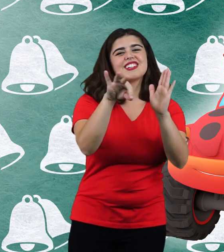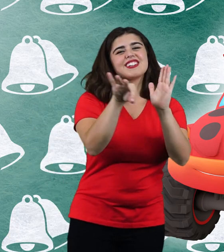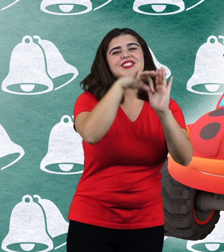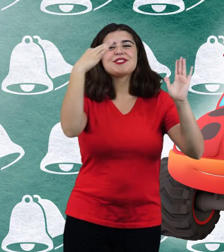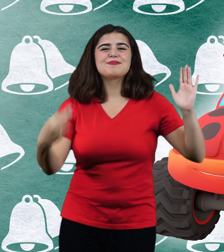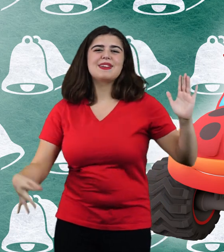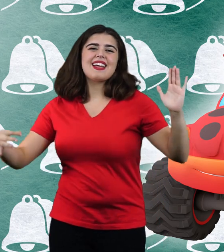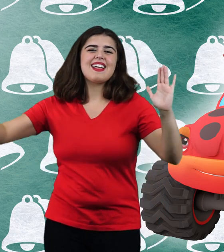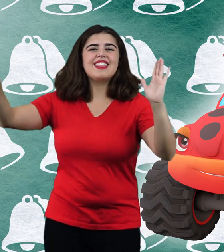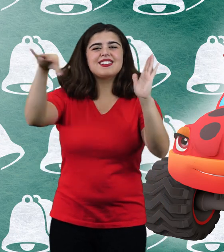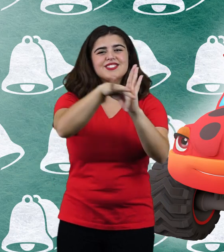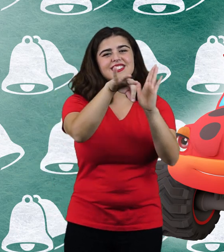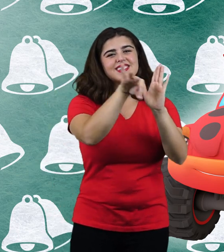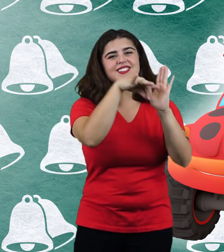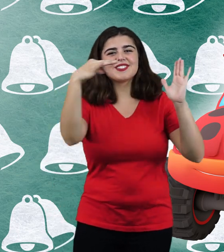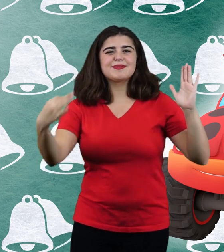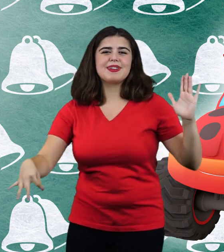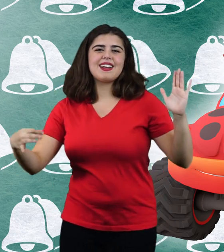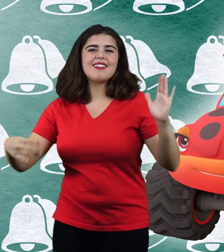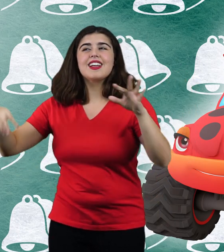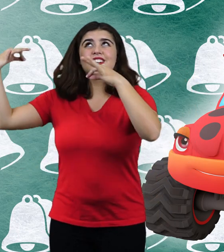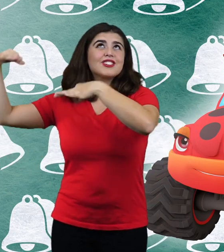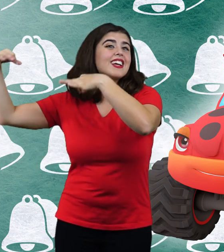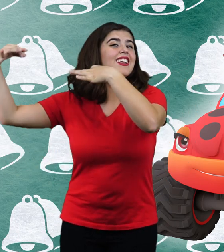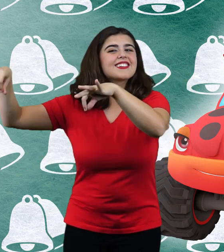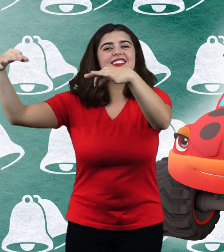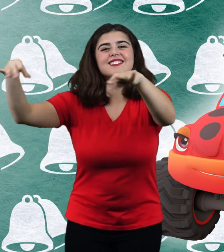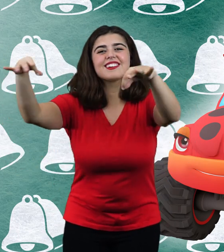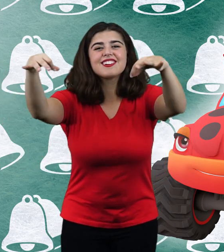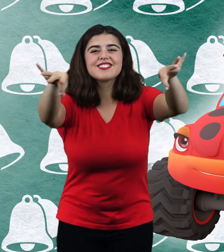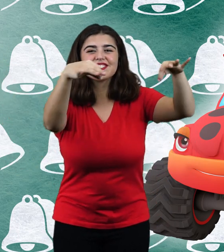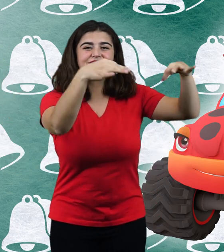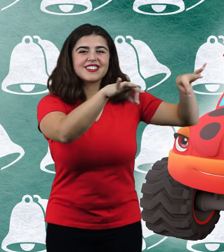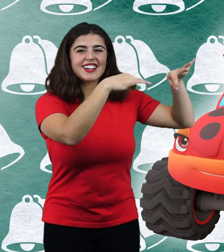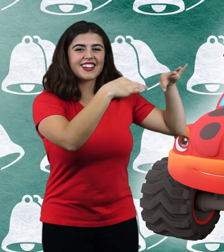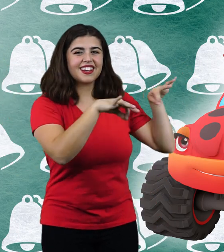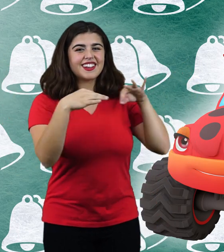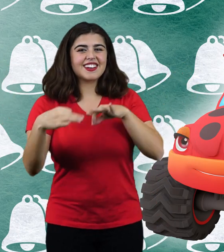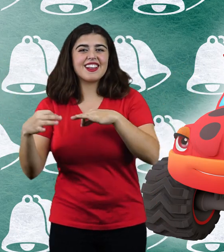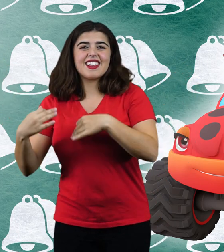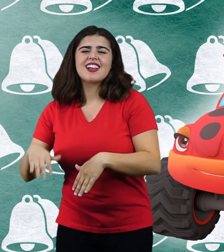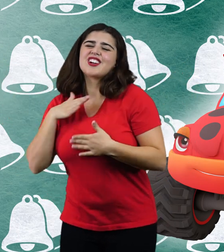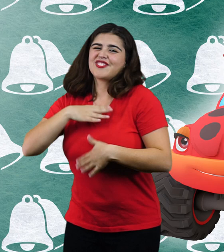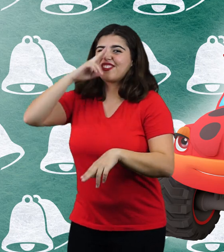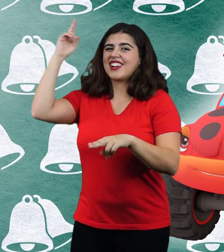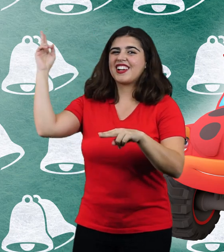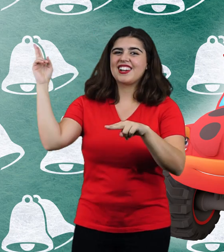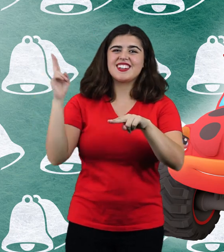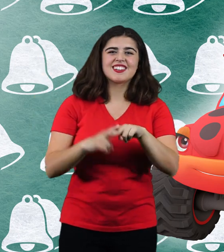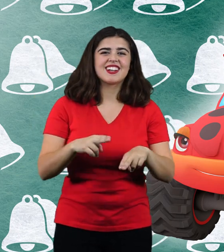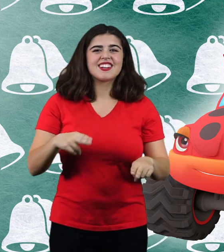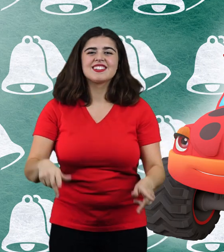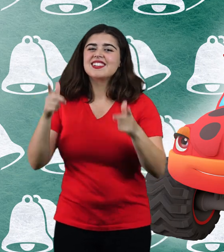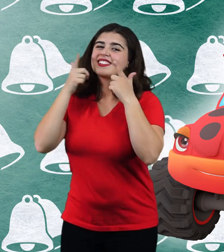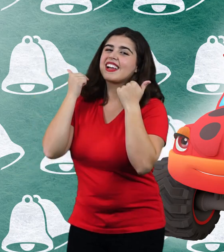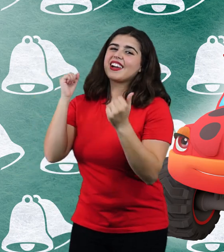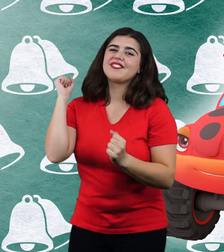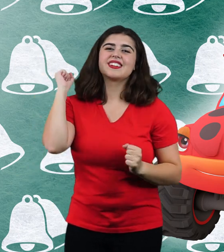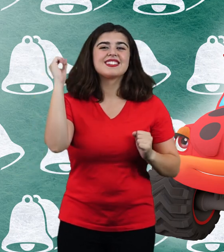jingle bells, jingle bells, jingle all the way Oh what fun it is to laugh